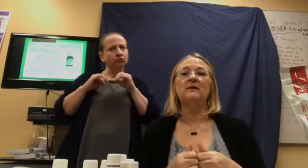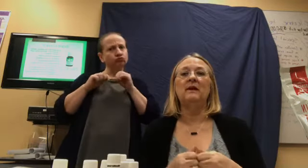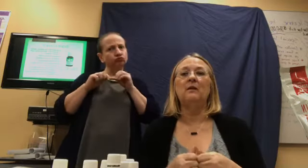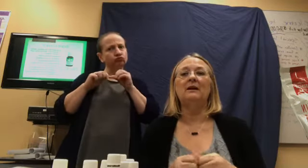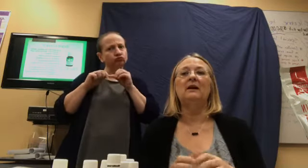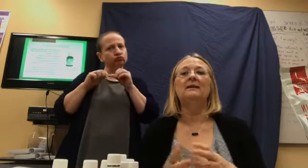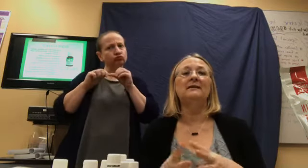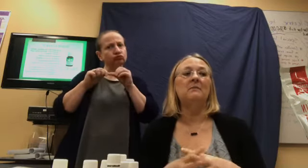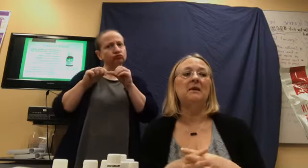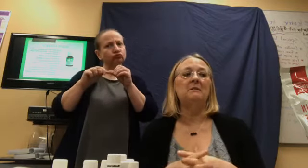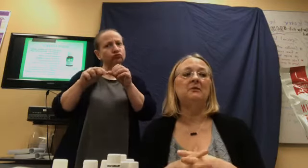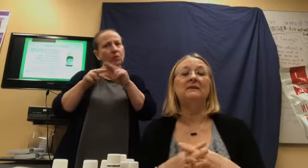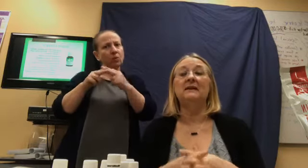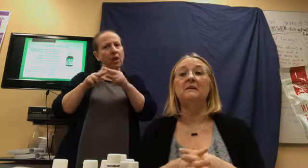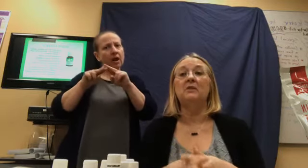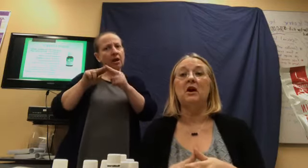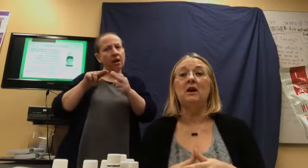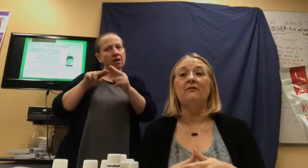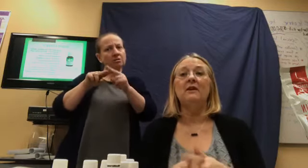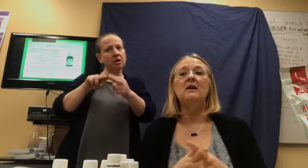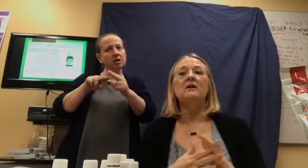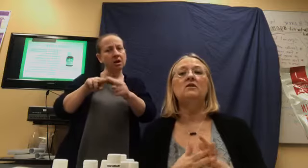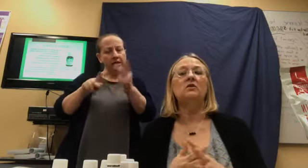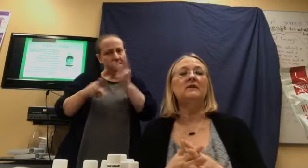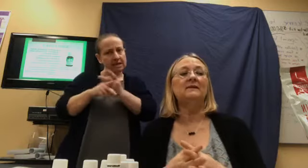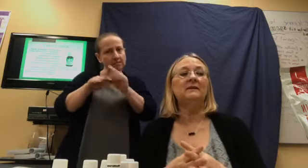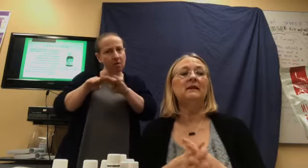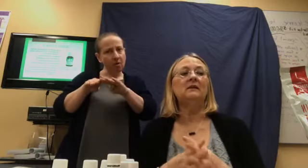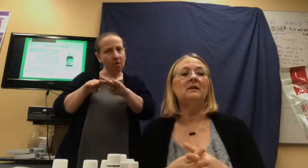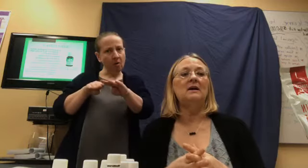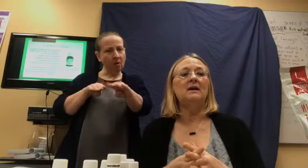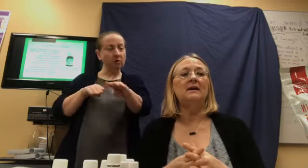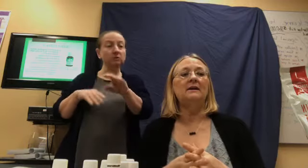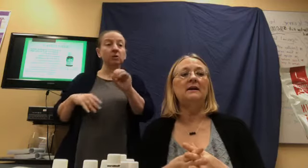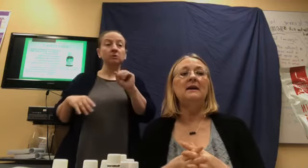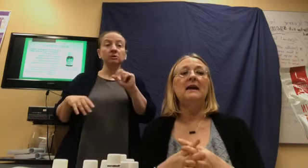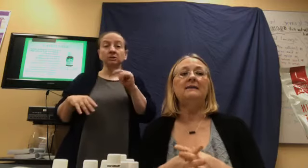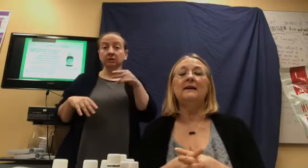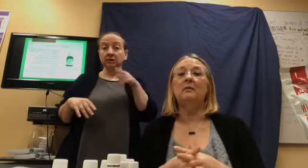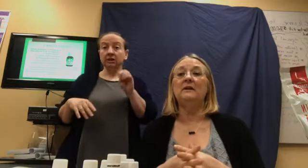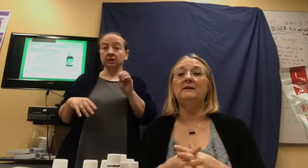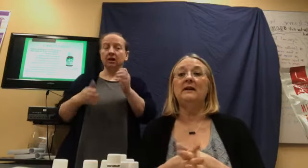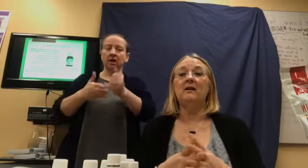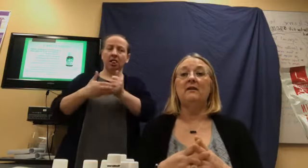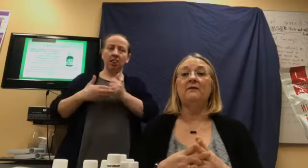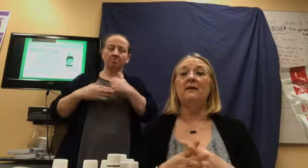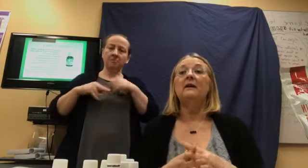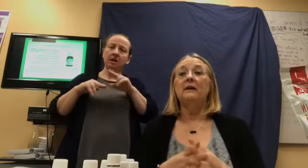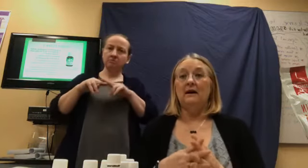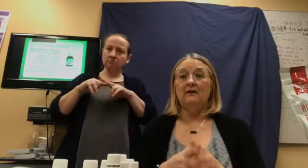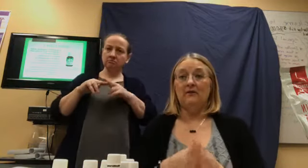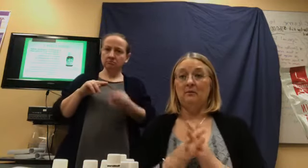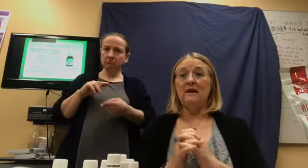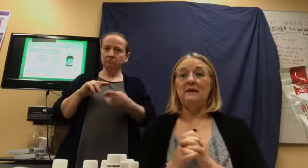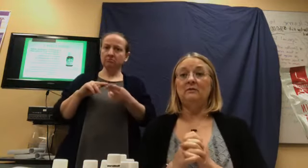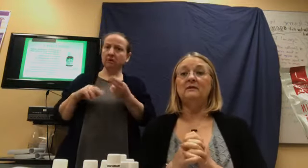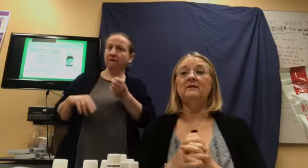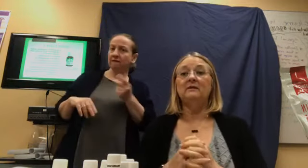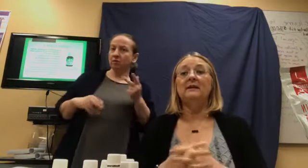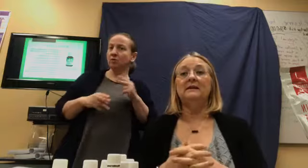that weight loss and be able to keep it off. So the Sleek line has helped me take off a few pounds in